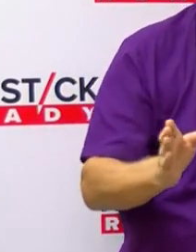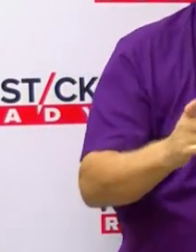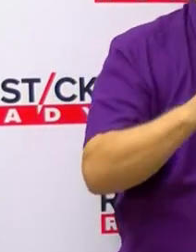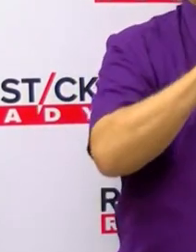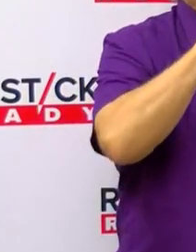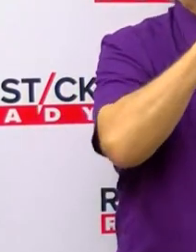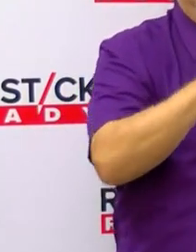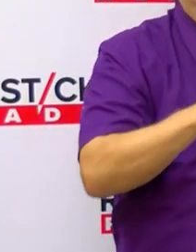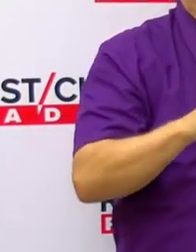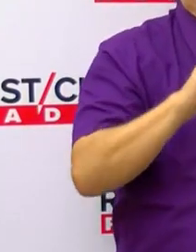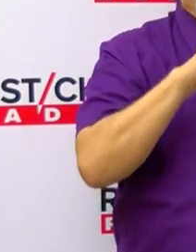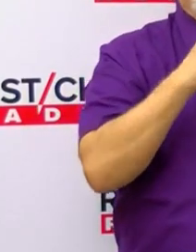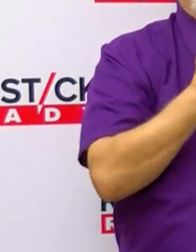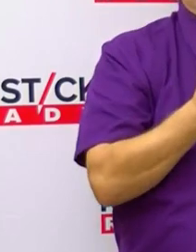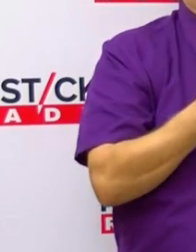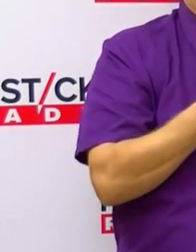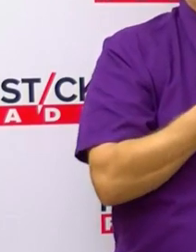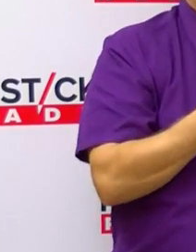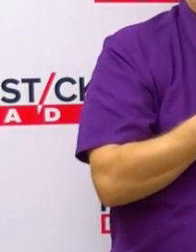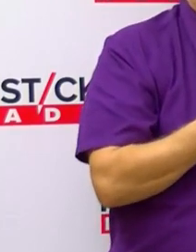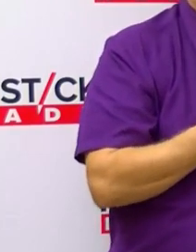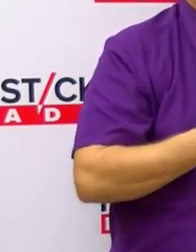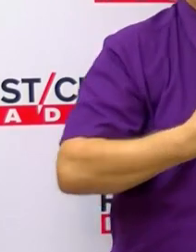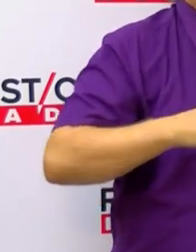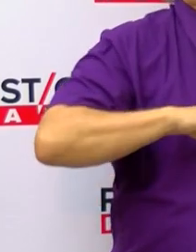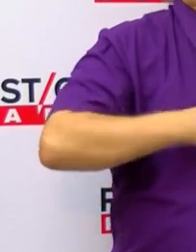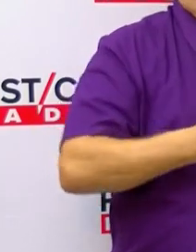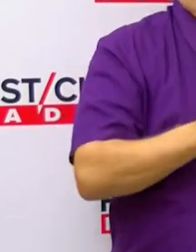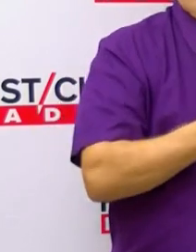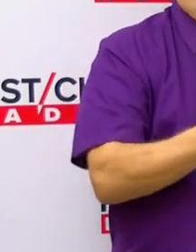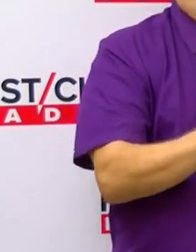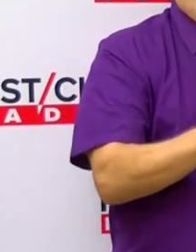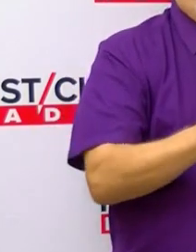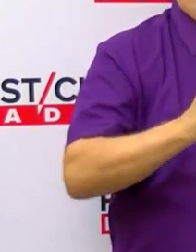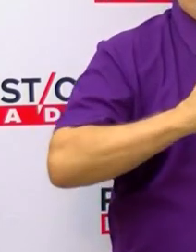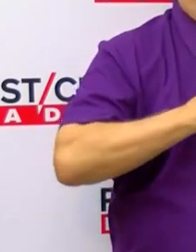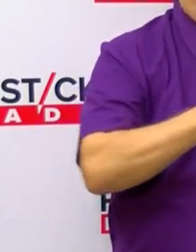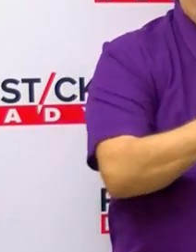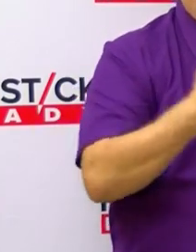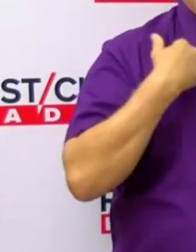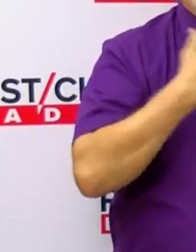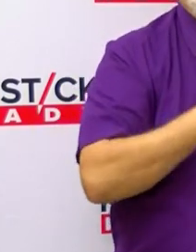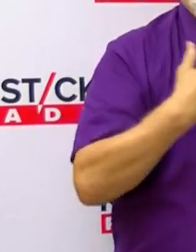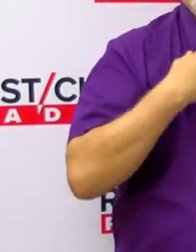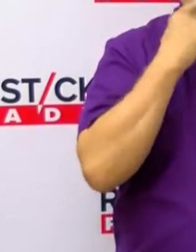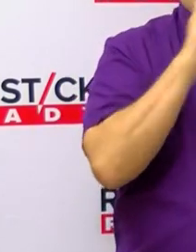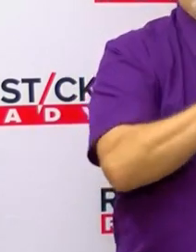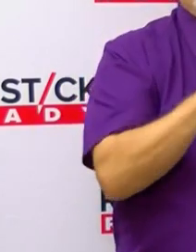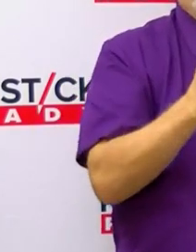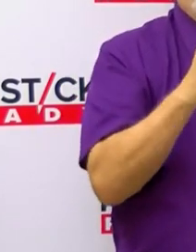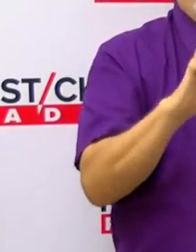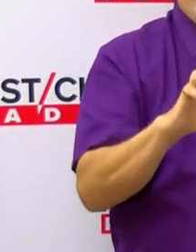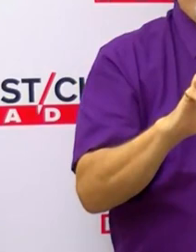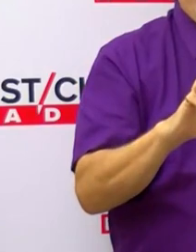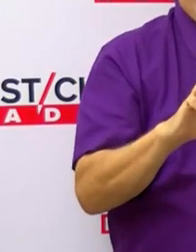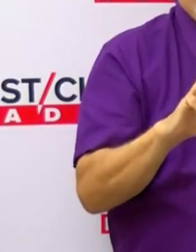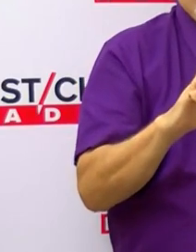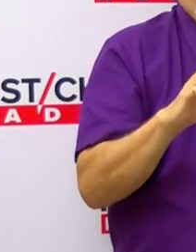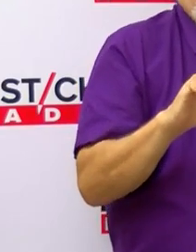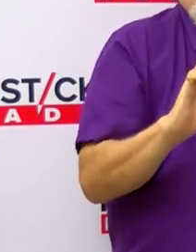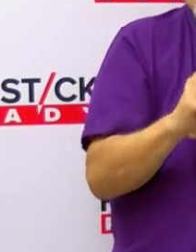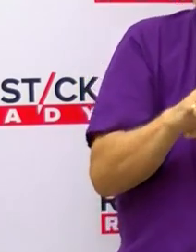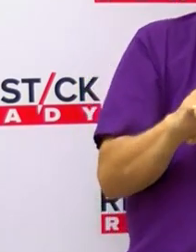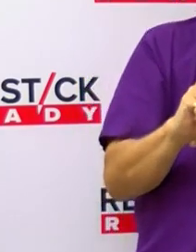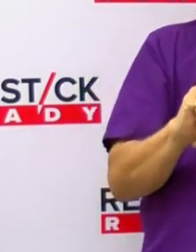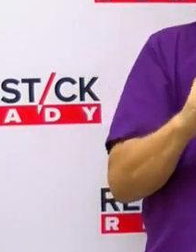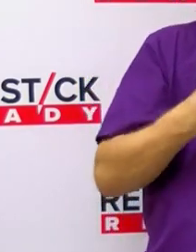truly a team effort. I'm going to begin with the weather briefing that we have for the East Baton Rouge Parish as of 10 30